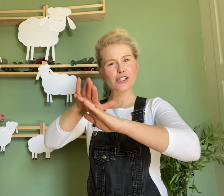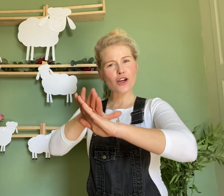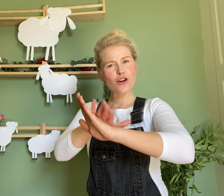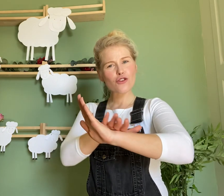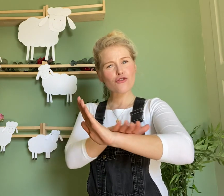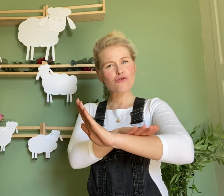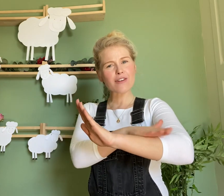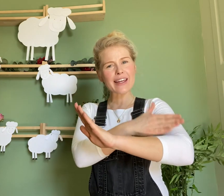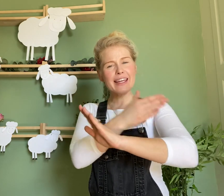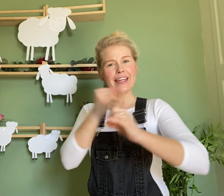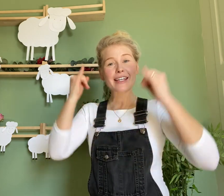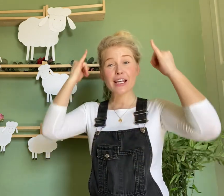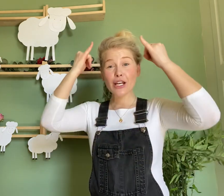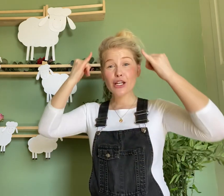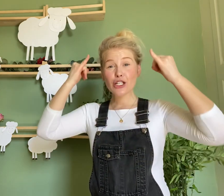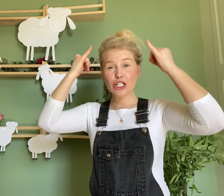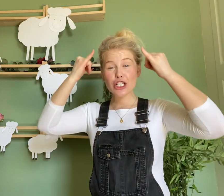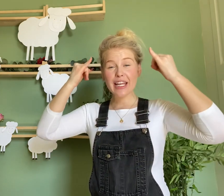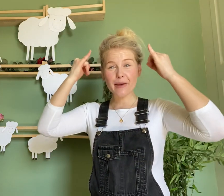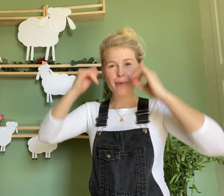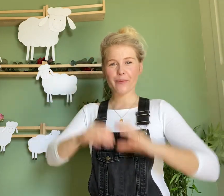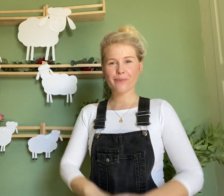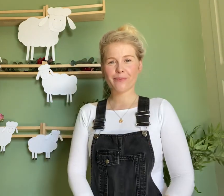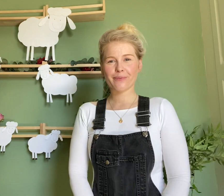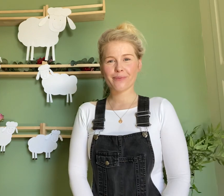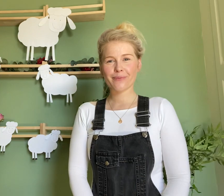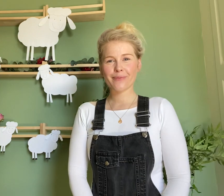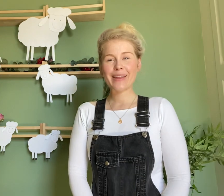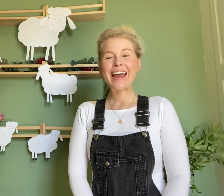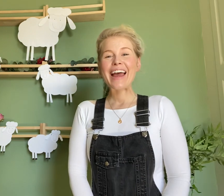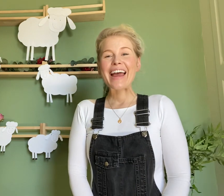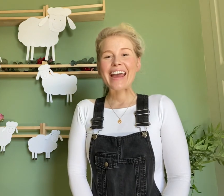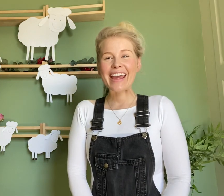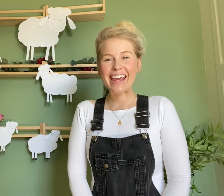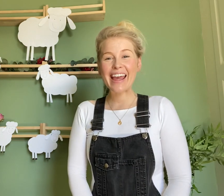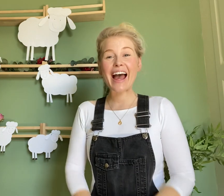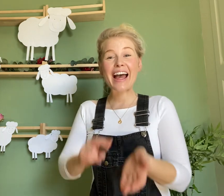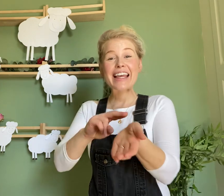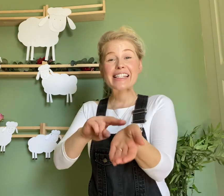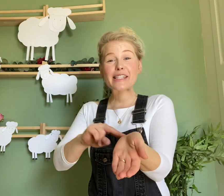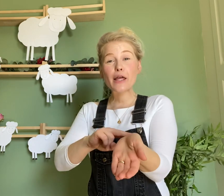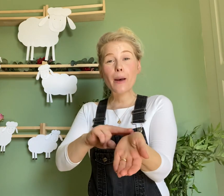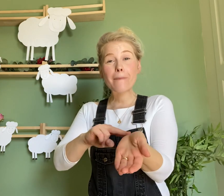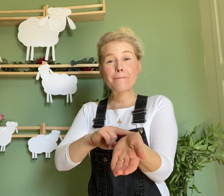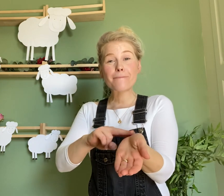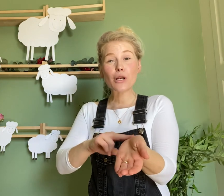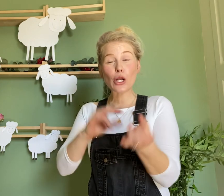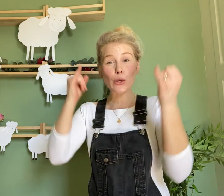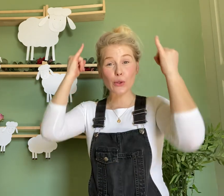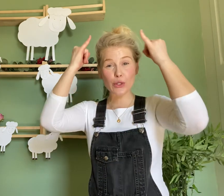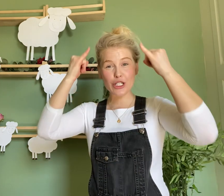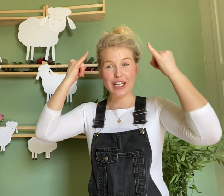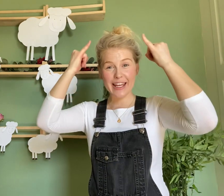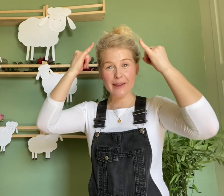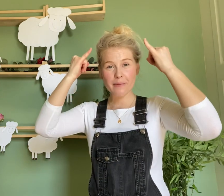green sheep? Here is the blue sheep